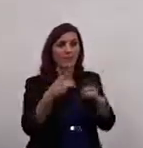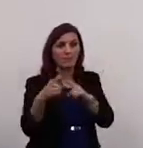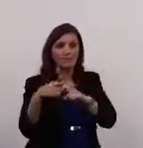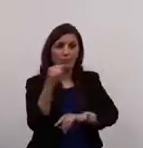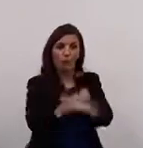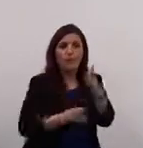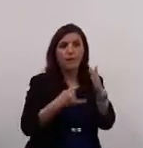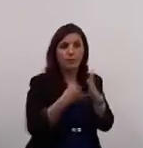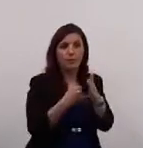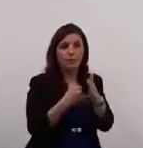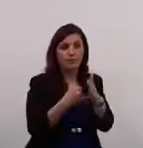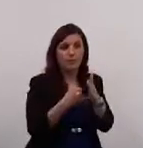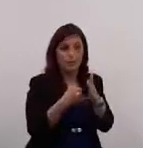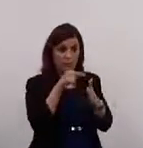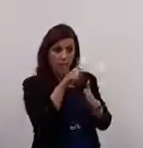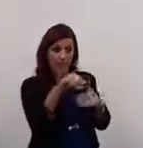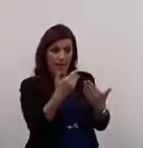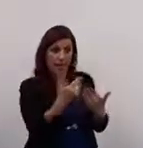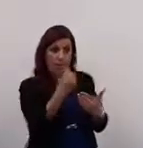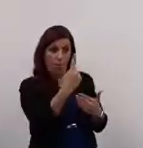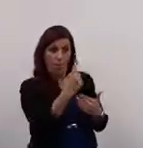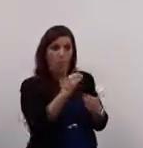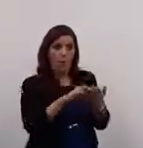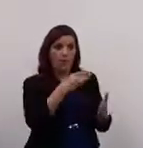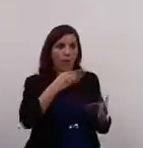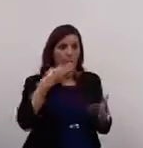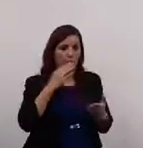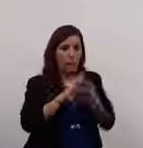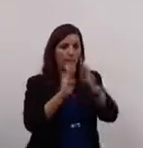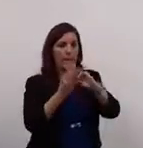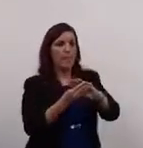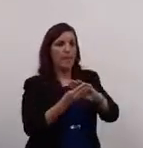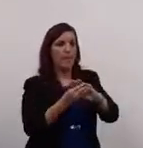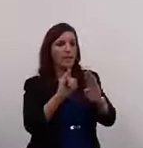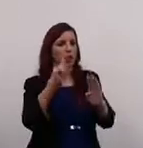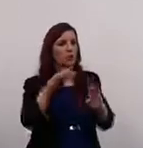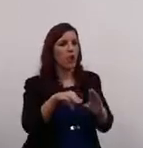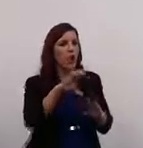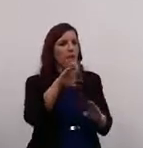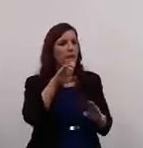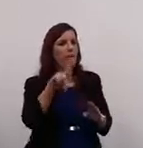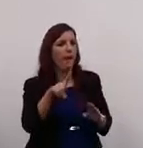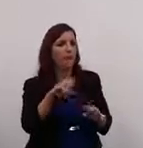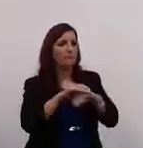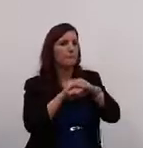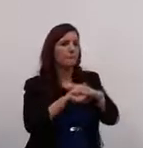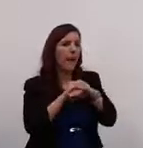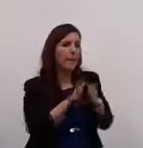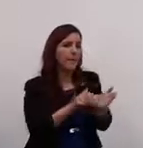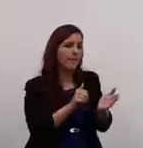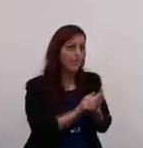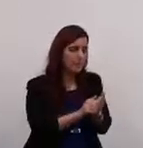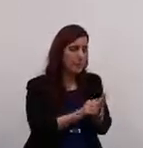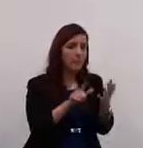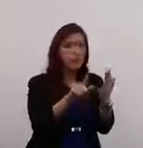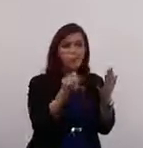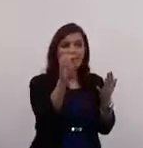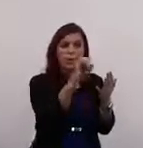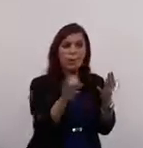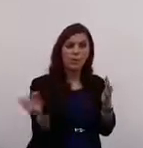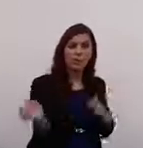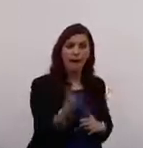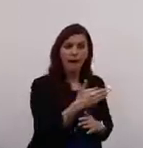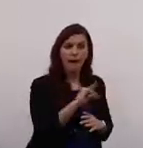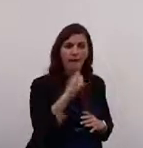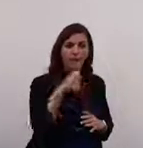your counsel being one of them, who have committed to becoming John Card friends friendly businesses, and 70% of all